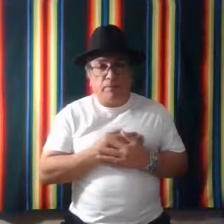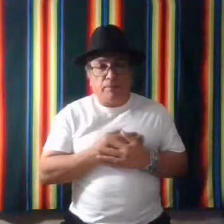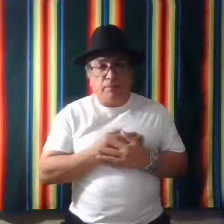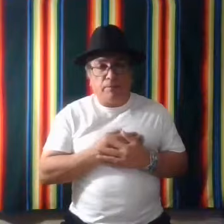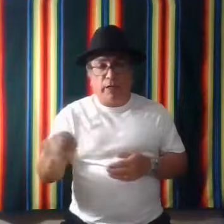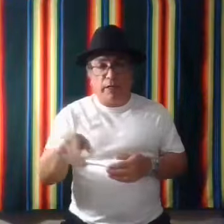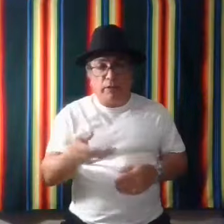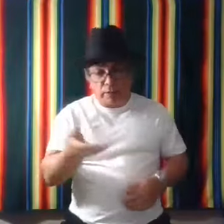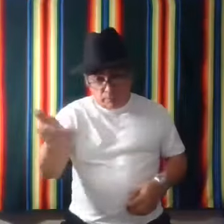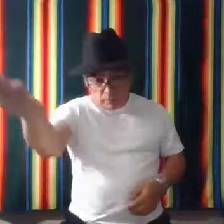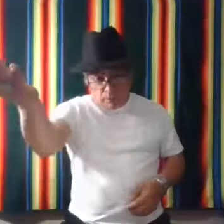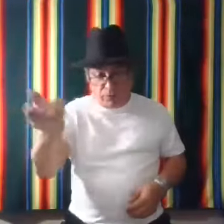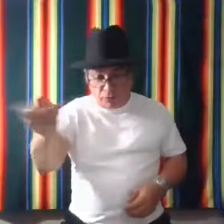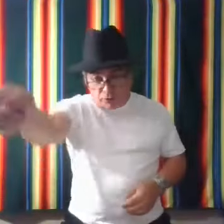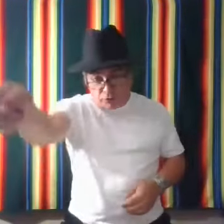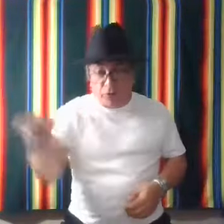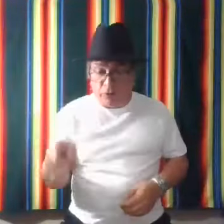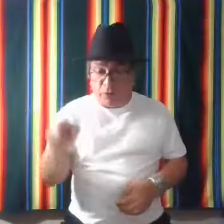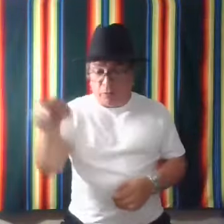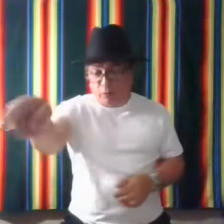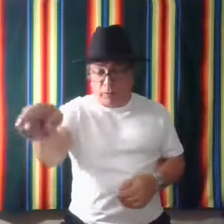Or that is yours. New point.